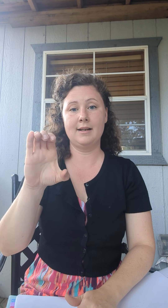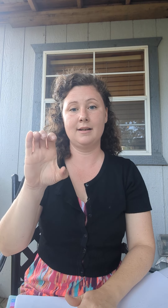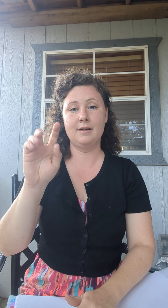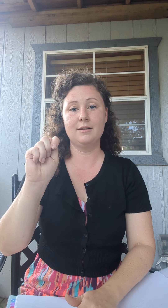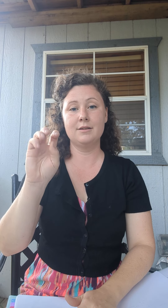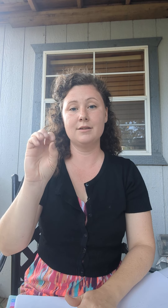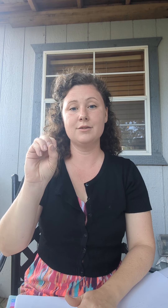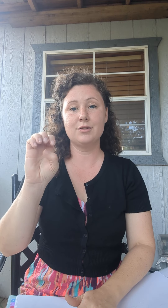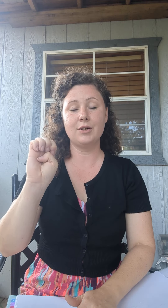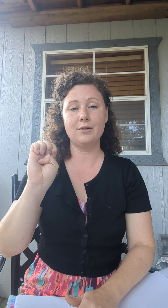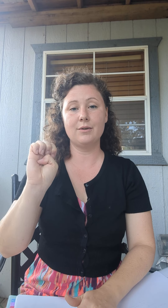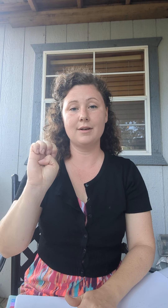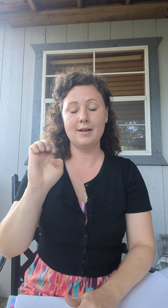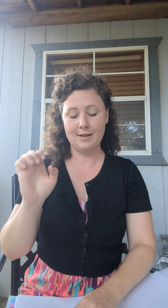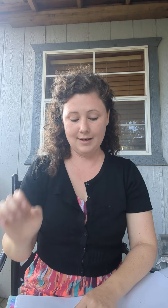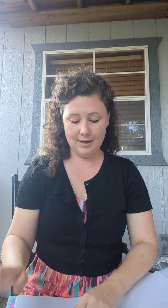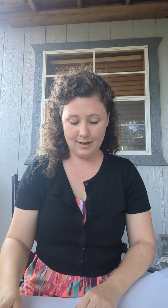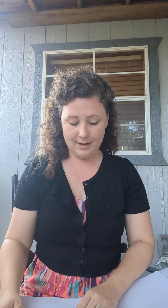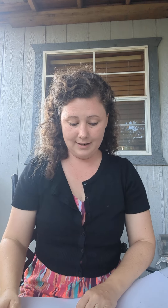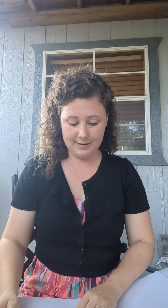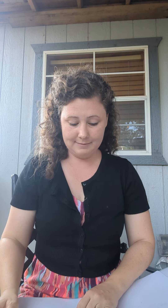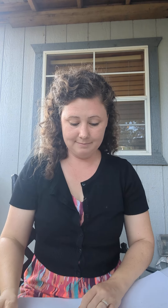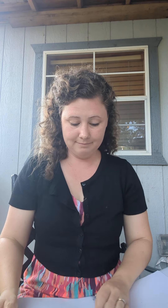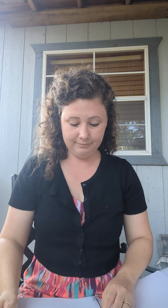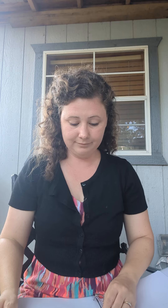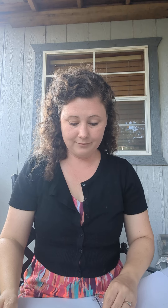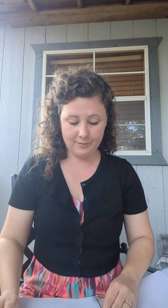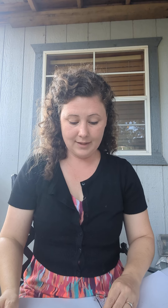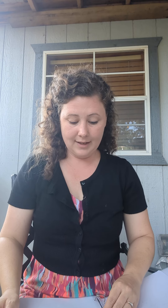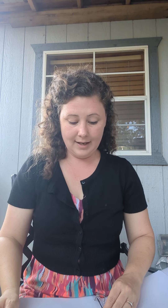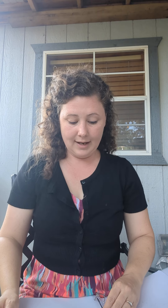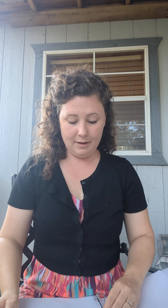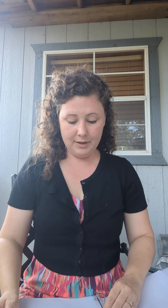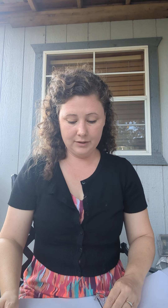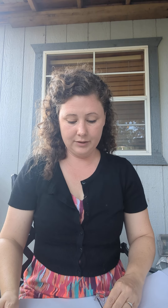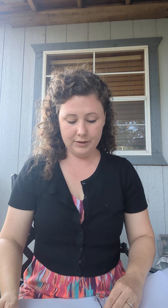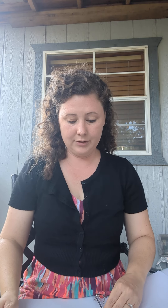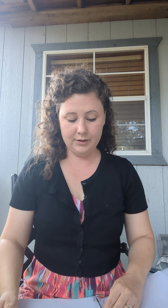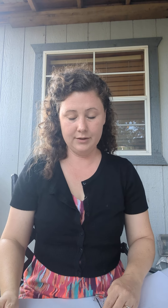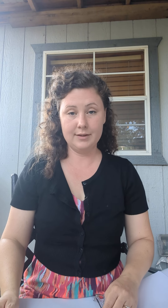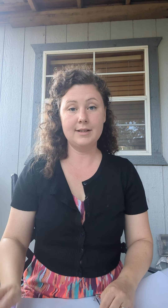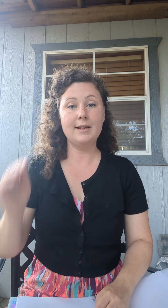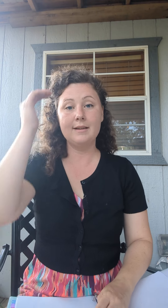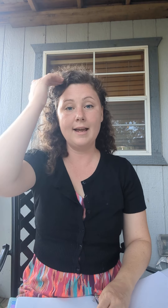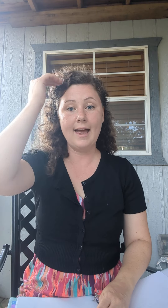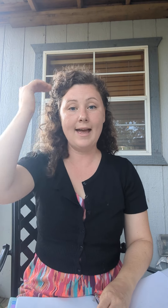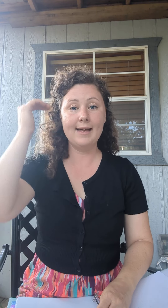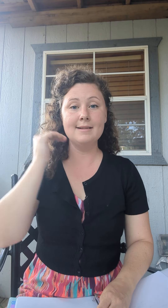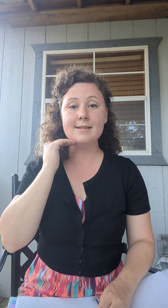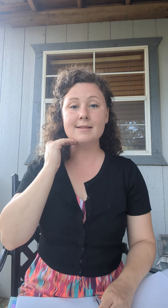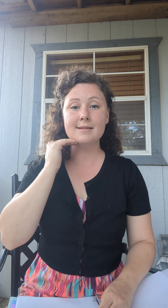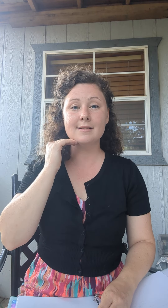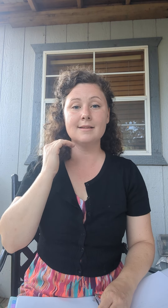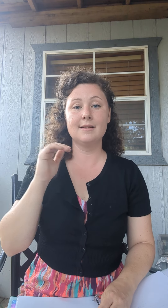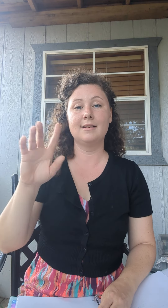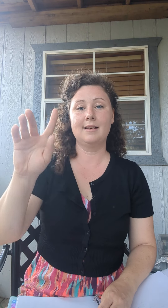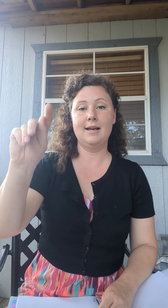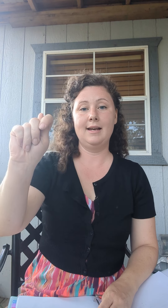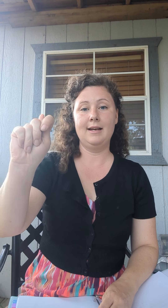-toe. And we learned heads and